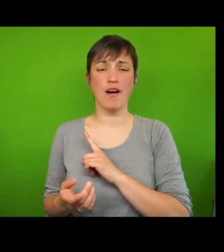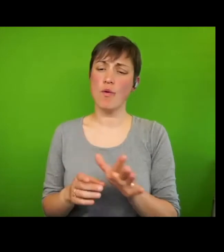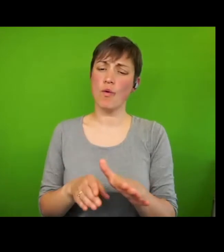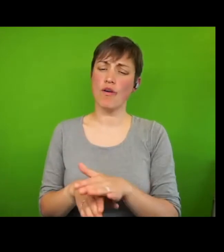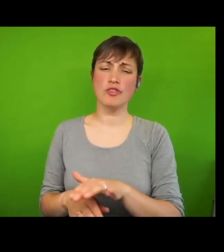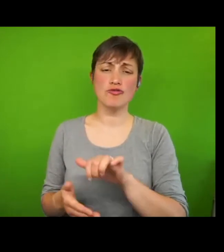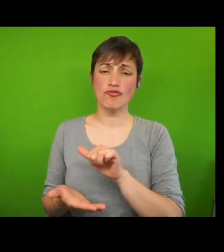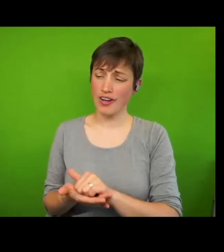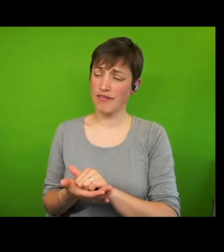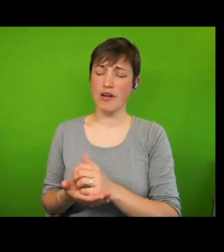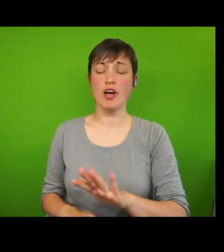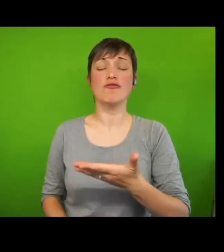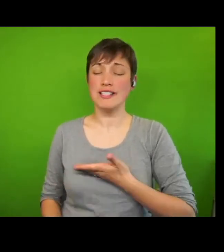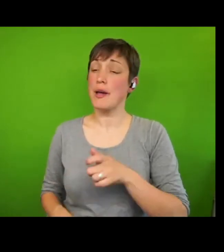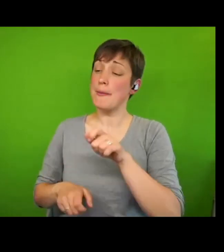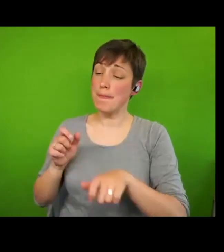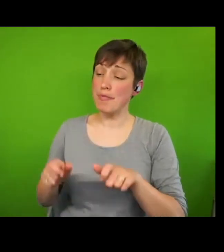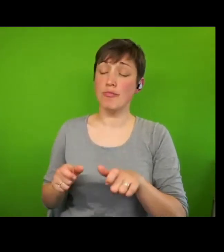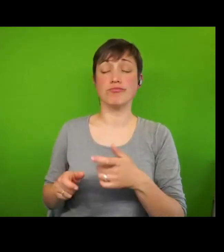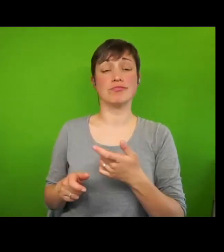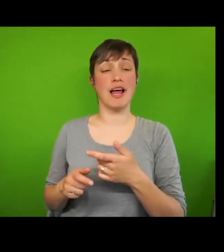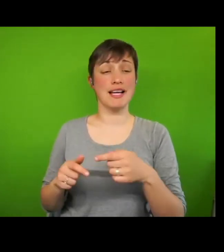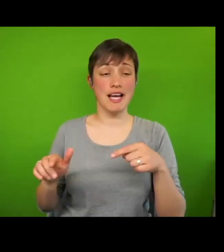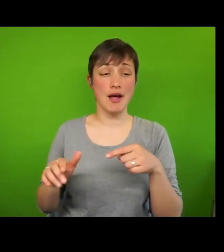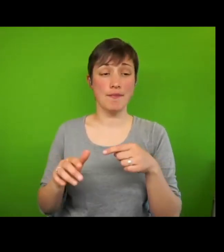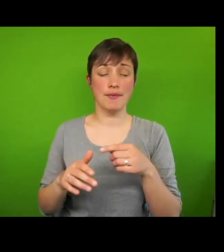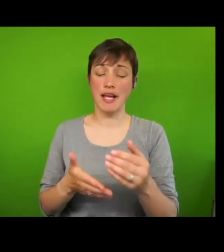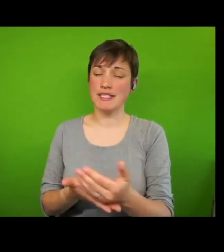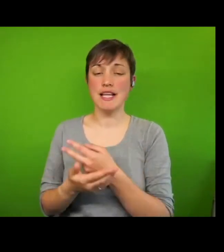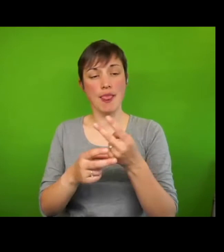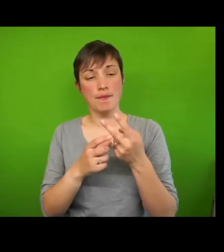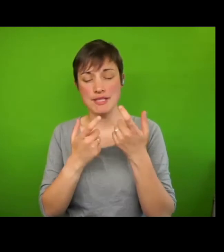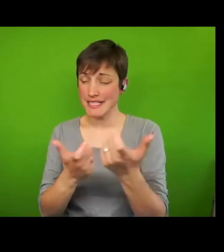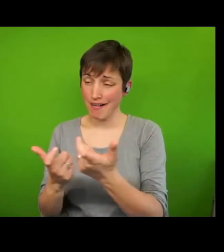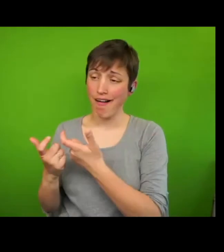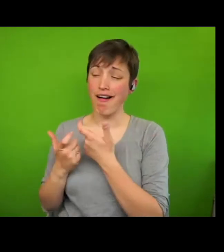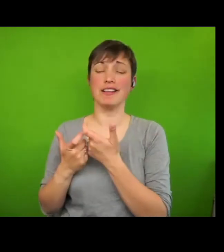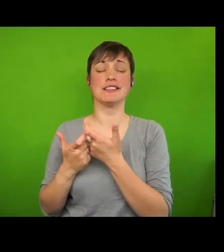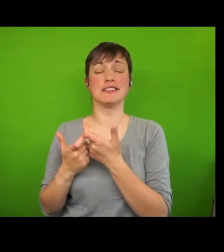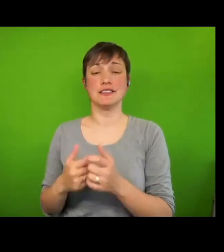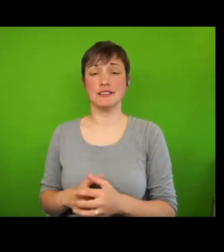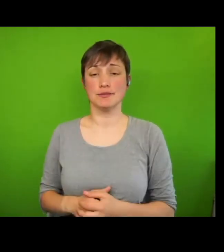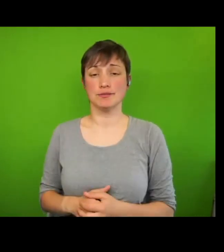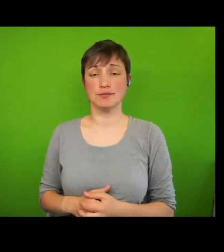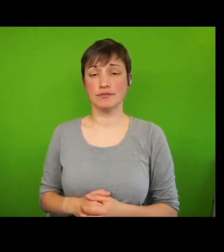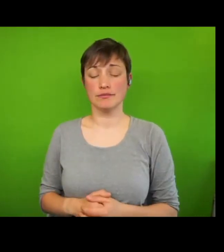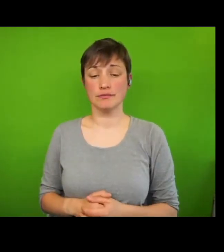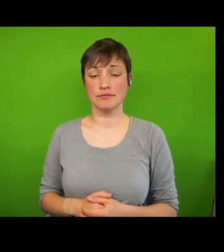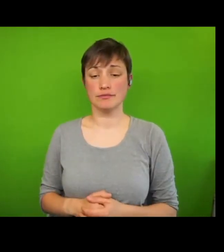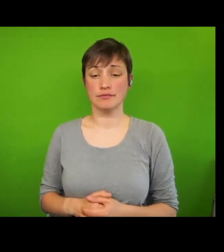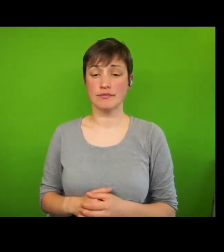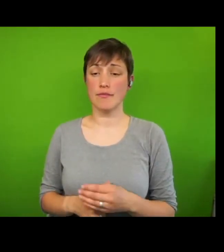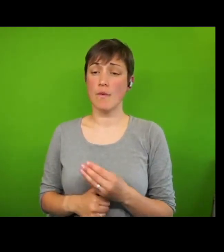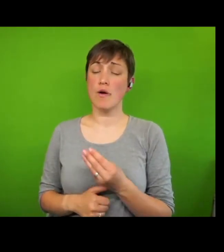asylum seekers and those subject to the no recourse to public funds rule. Some commentators have also